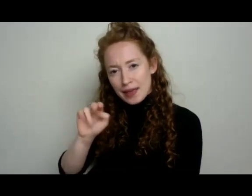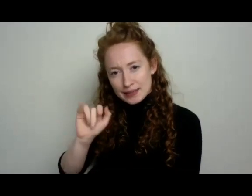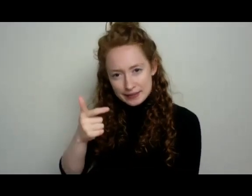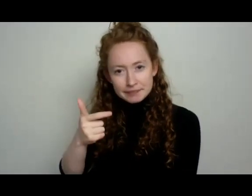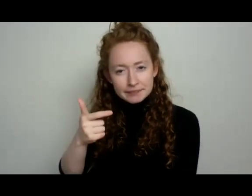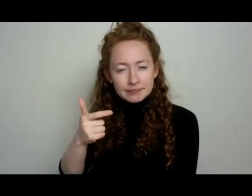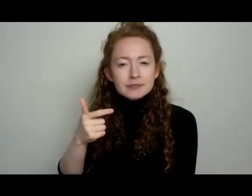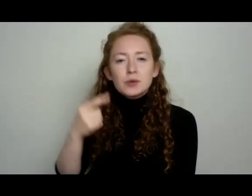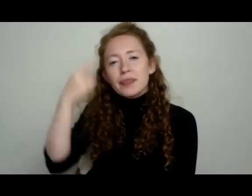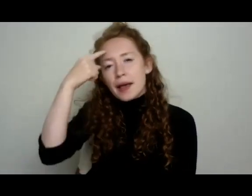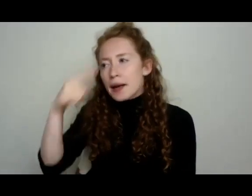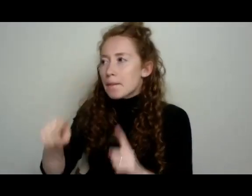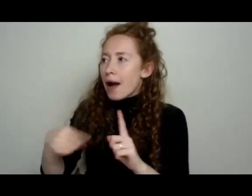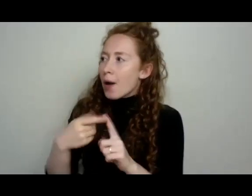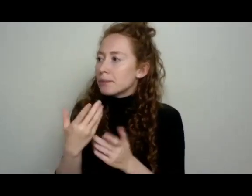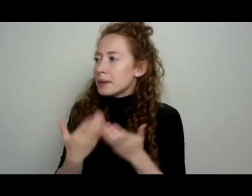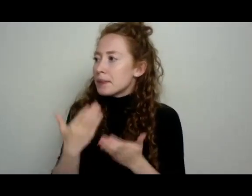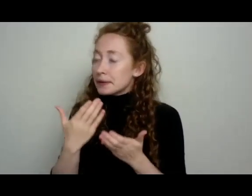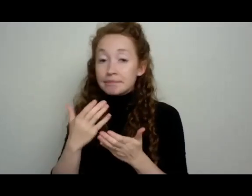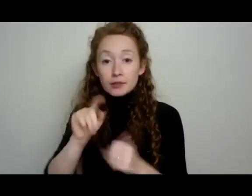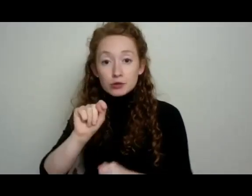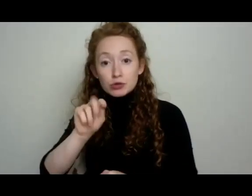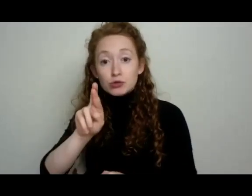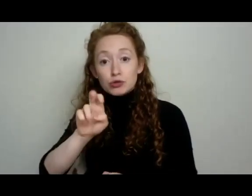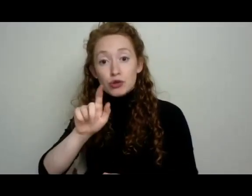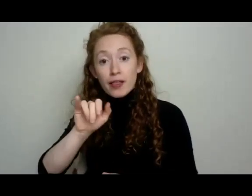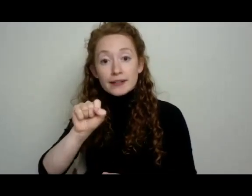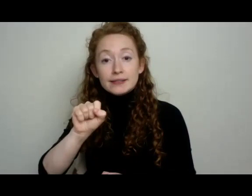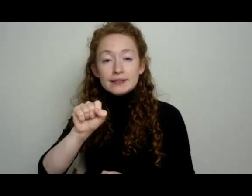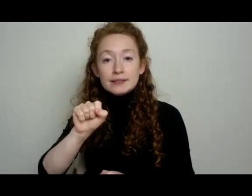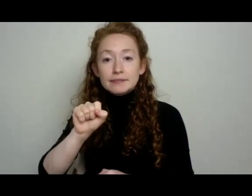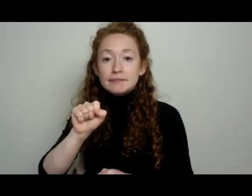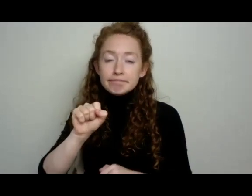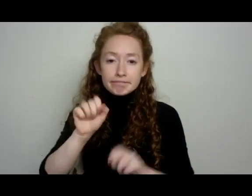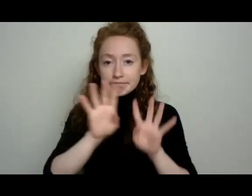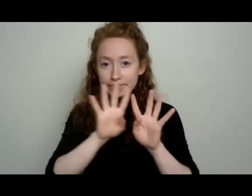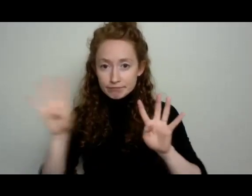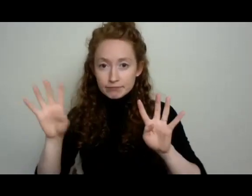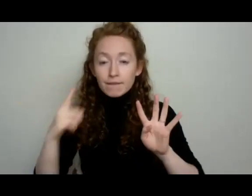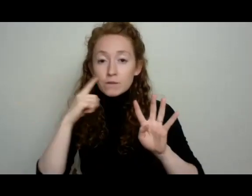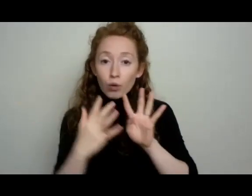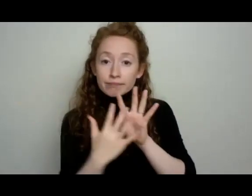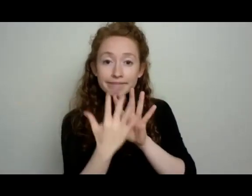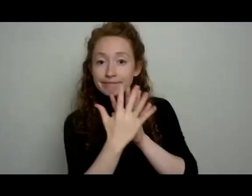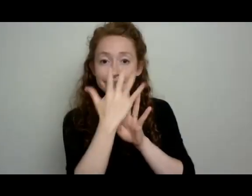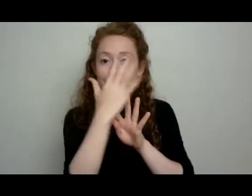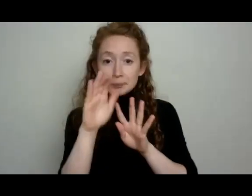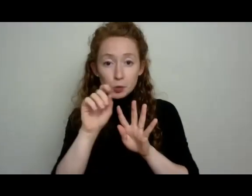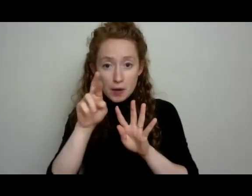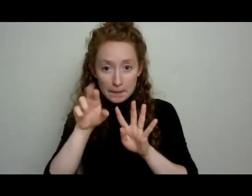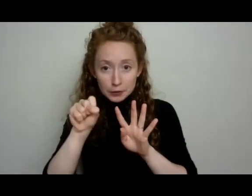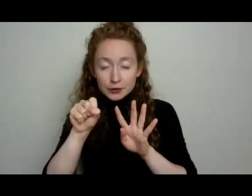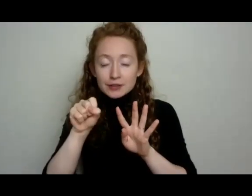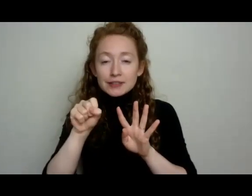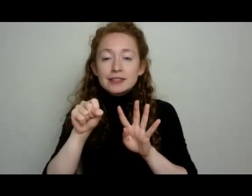think of a trellis cucumber and then think of that trellis cucumber having shade in its